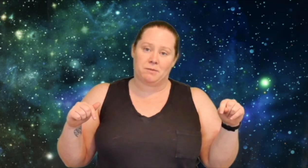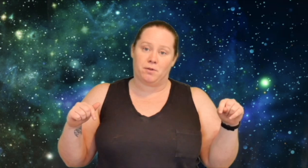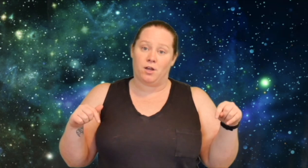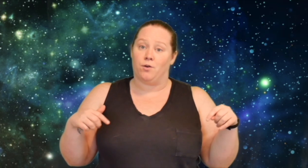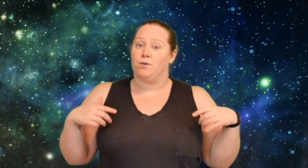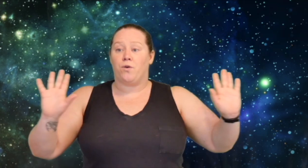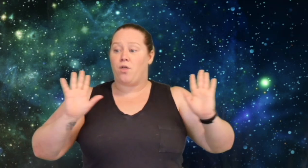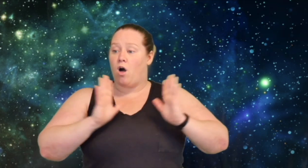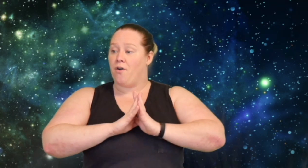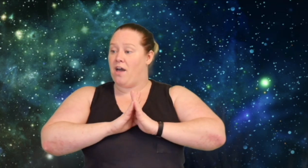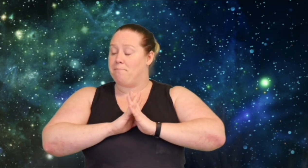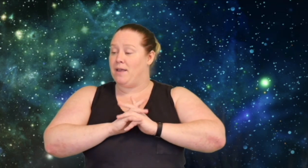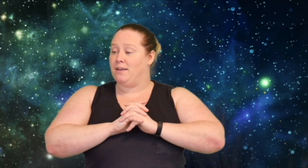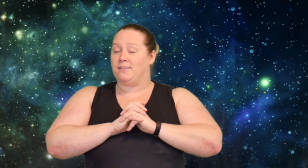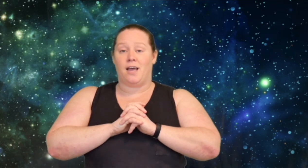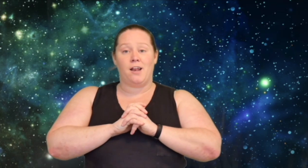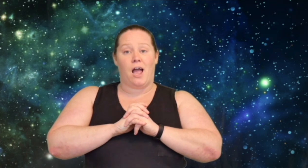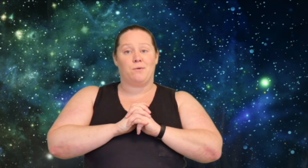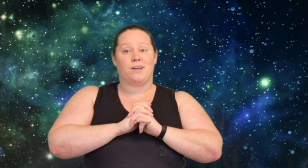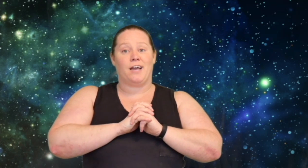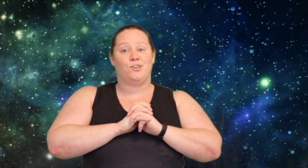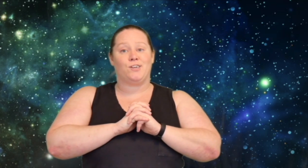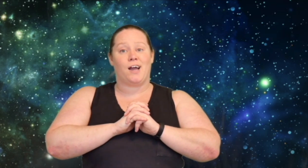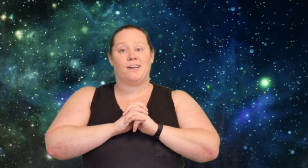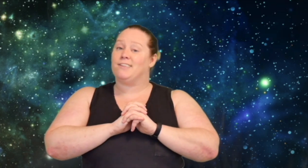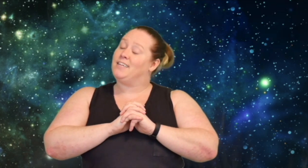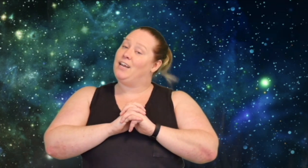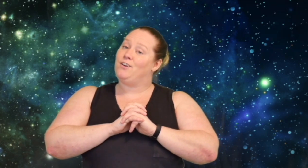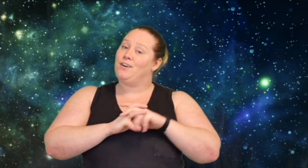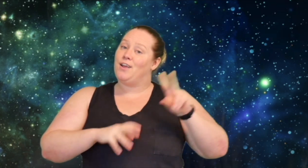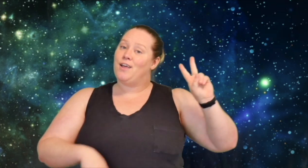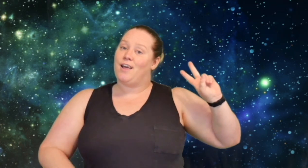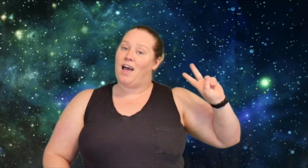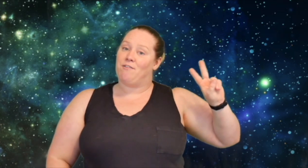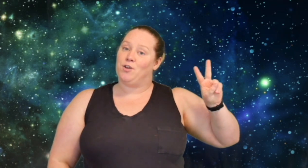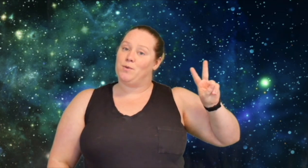below. With all that being said, I will catch you guys later. Have a good one!